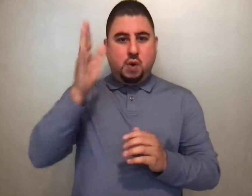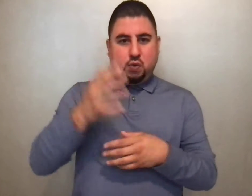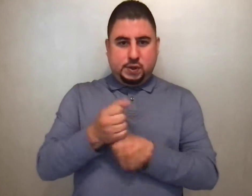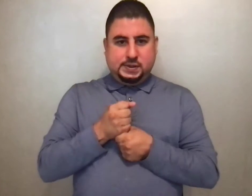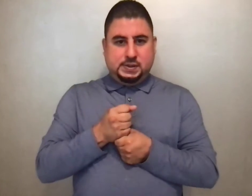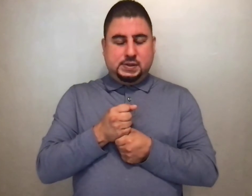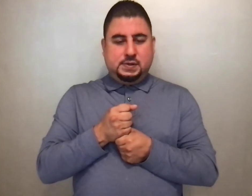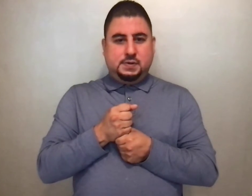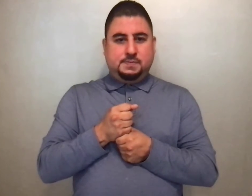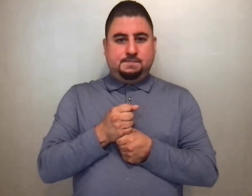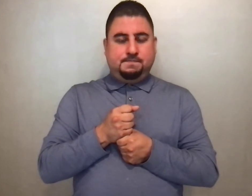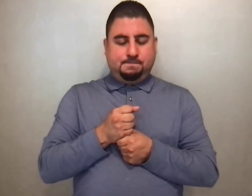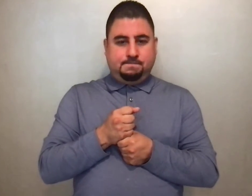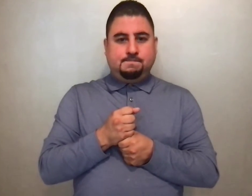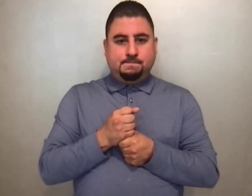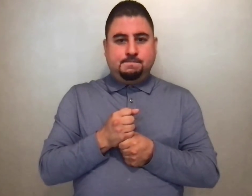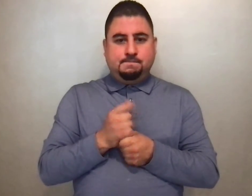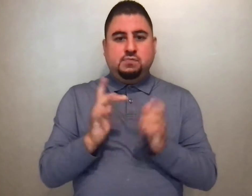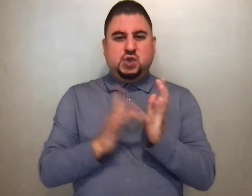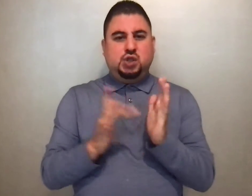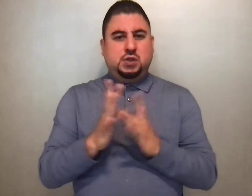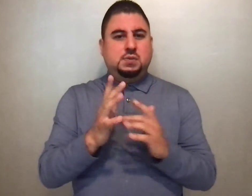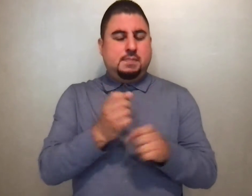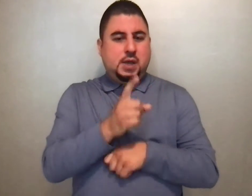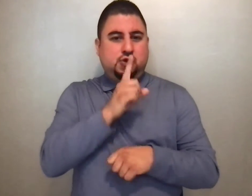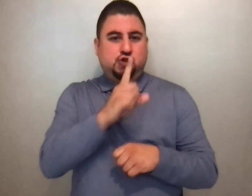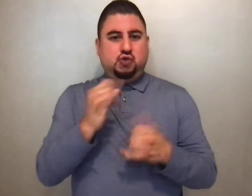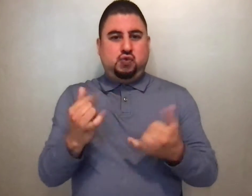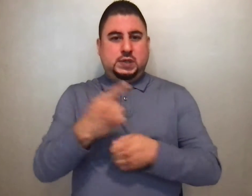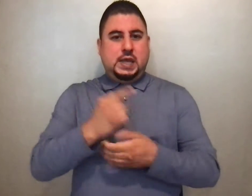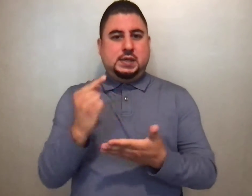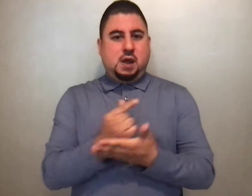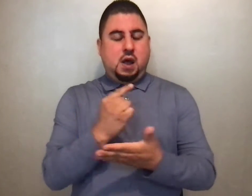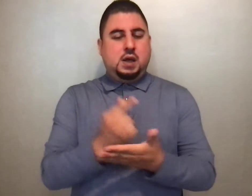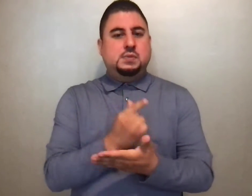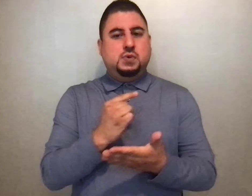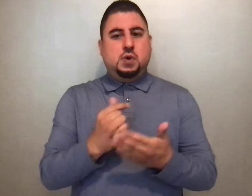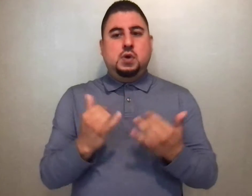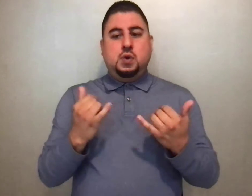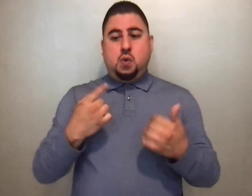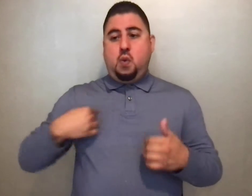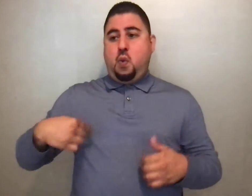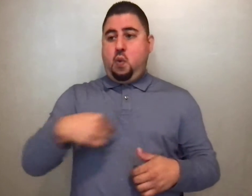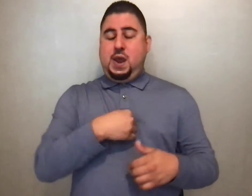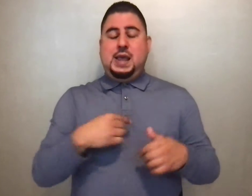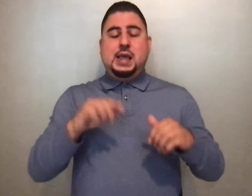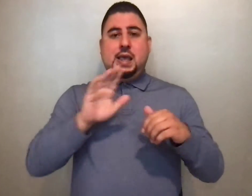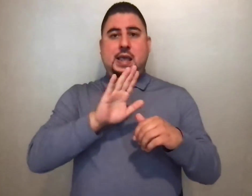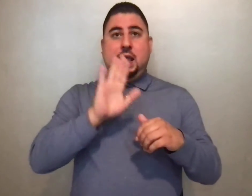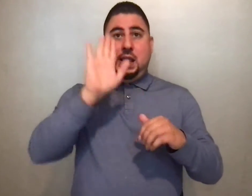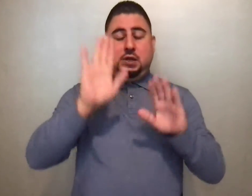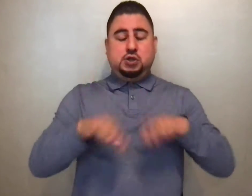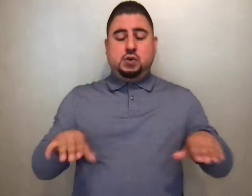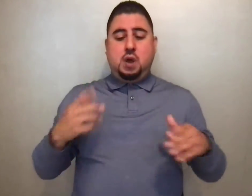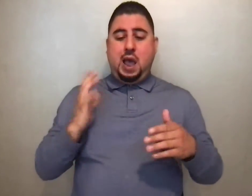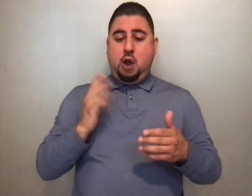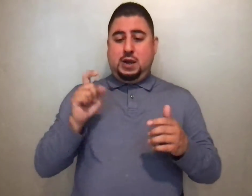Jesus assures us in today's gospel, and so as his children of God, we bring our knees before our Creator